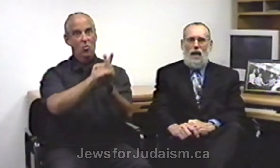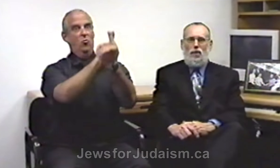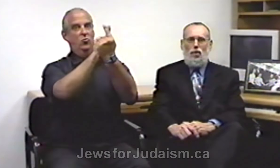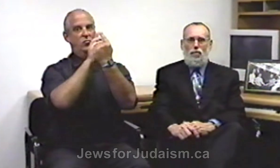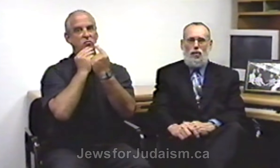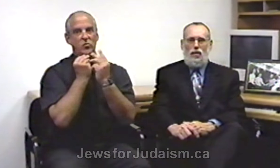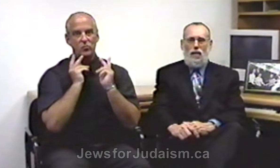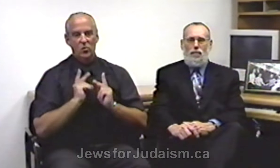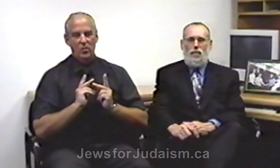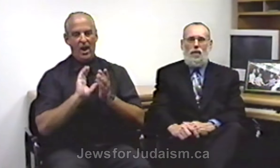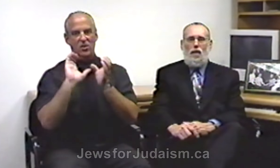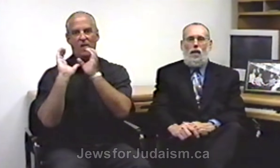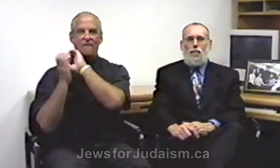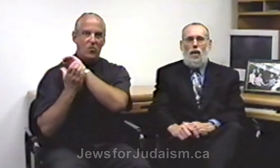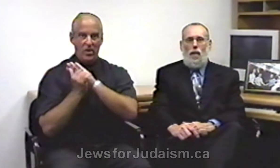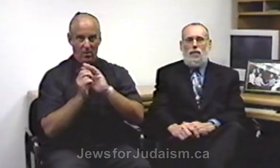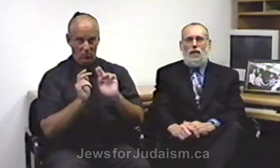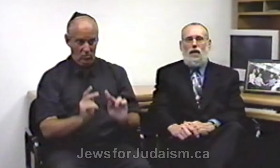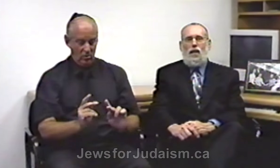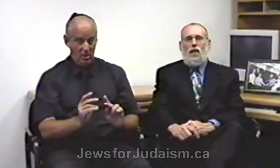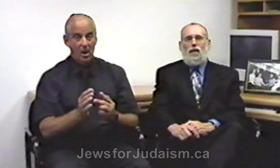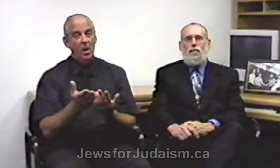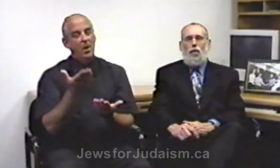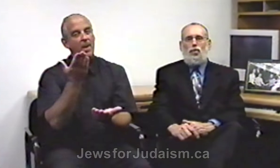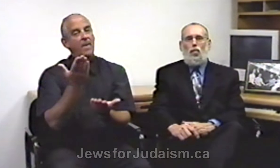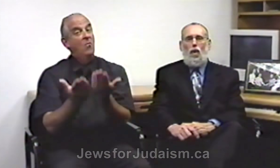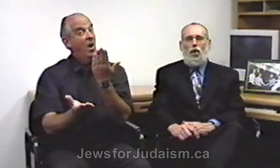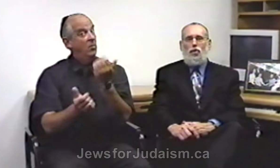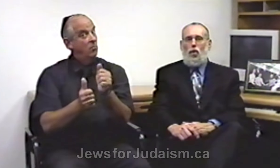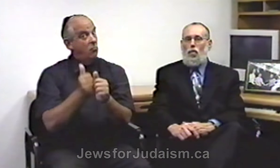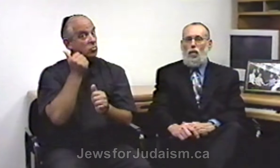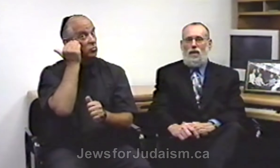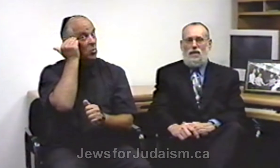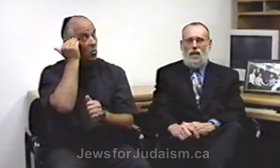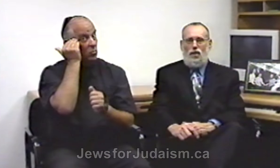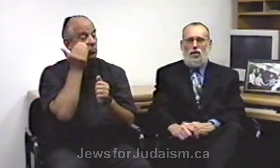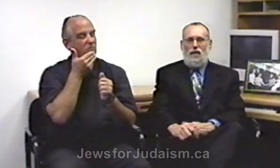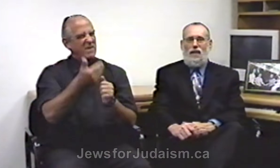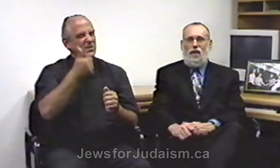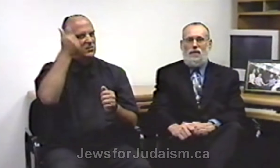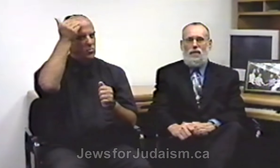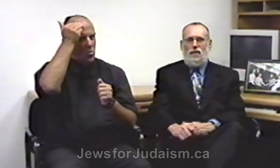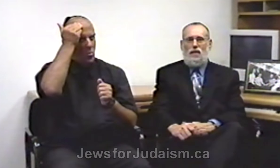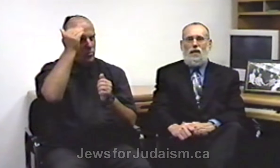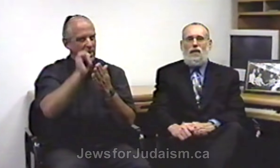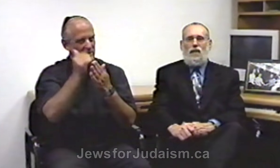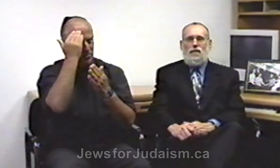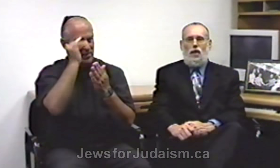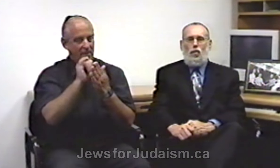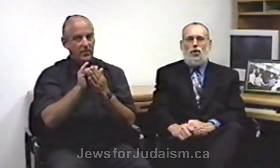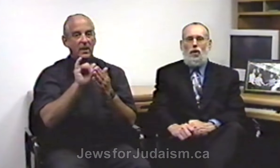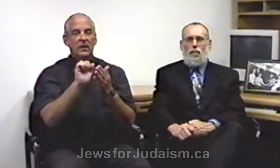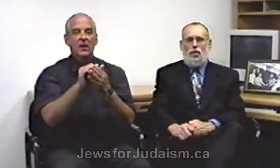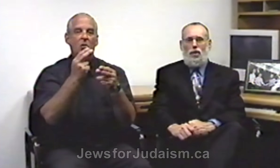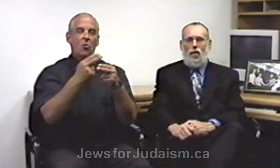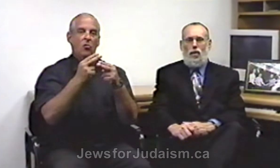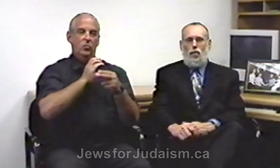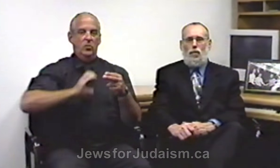and to convert them. Probably the most well-known organization that does this is a Christian missionary group